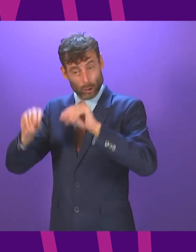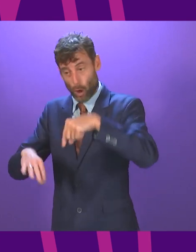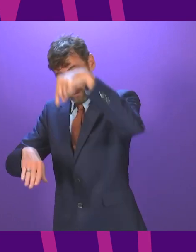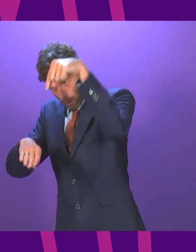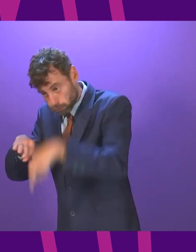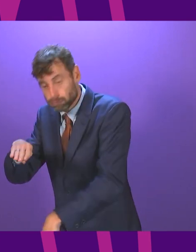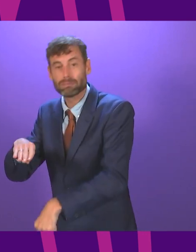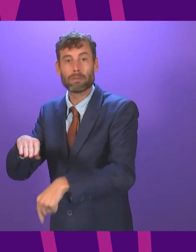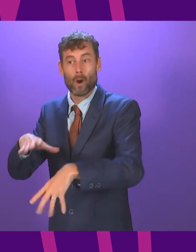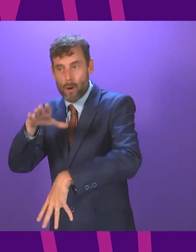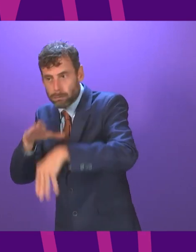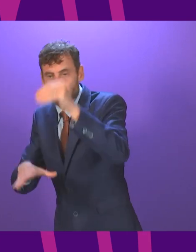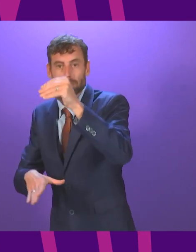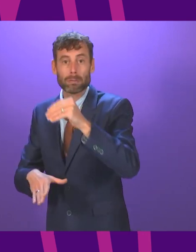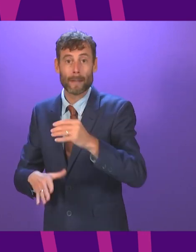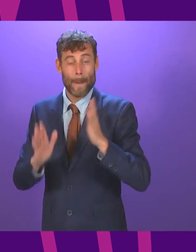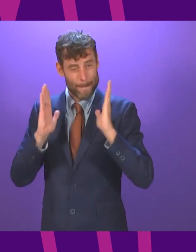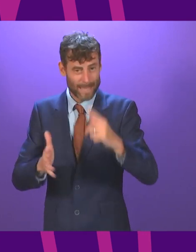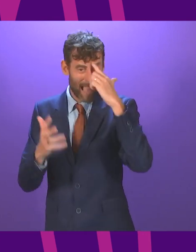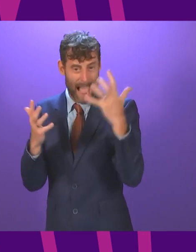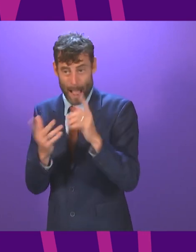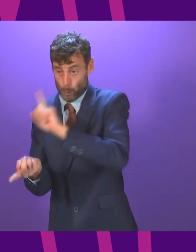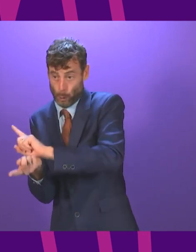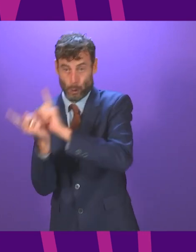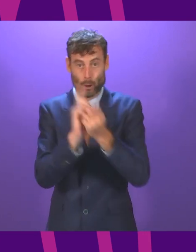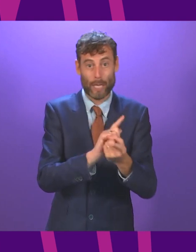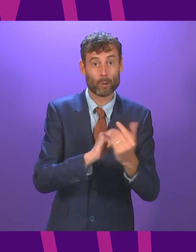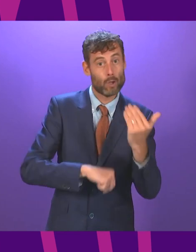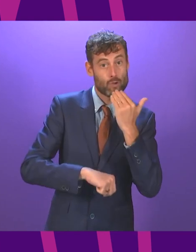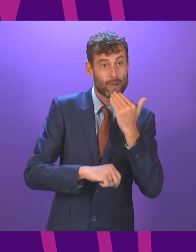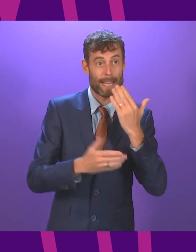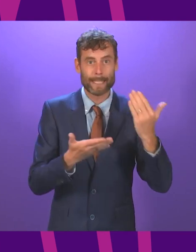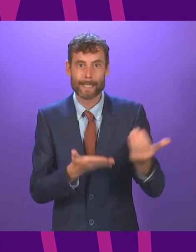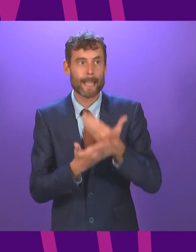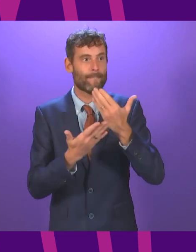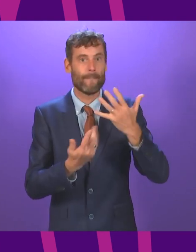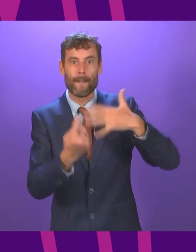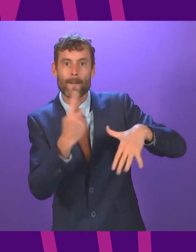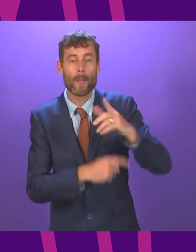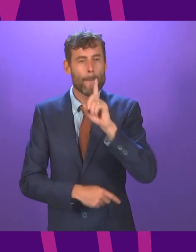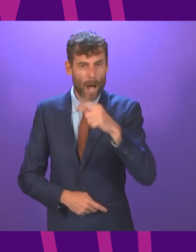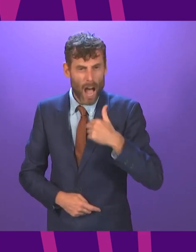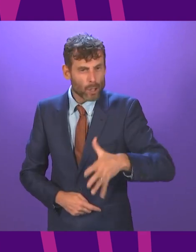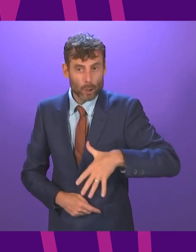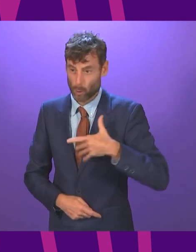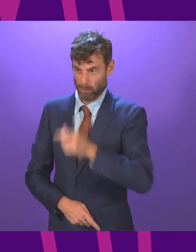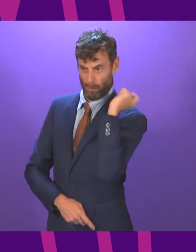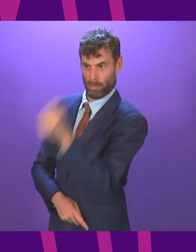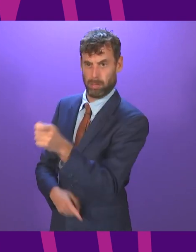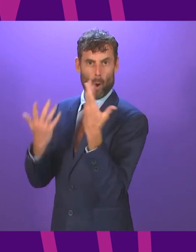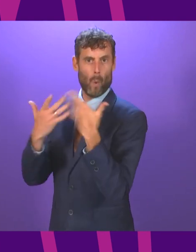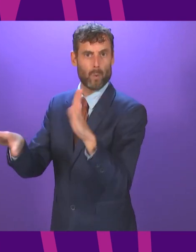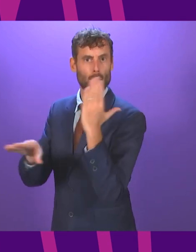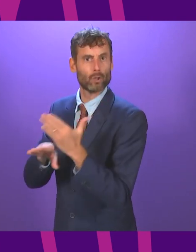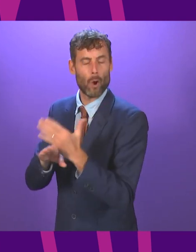don't want to see jobs lost in the North Sea. That is why at the heart of this agreement is a just transition deal of